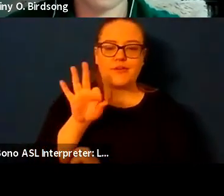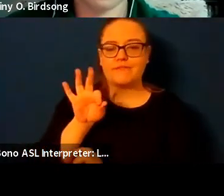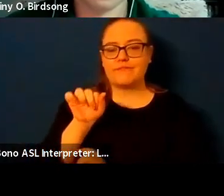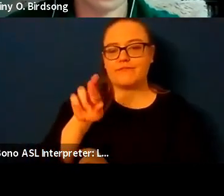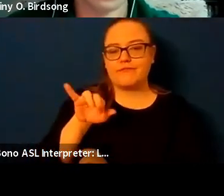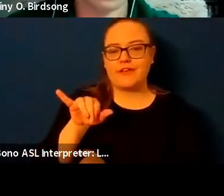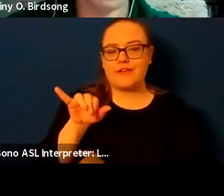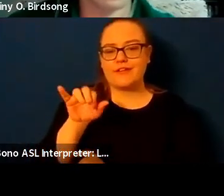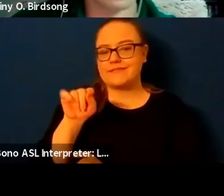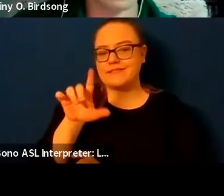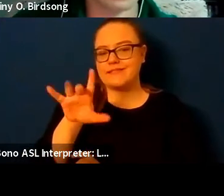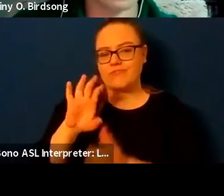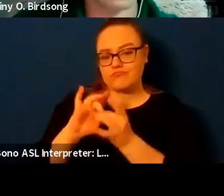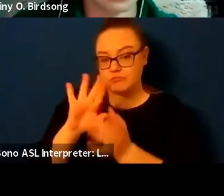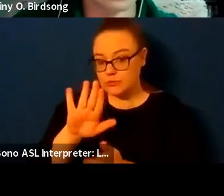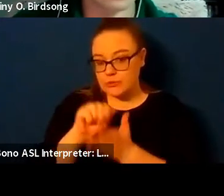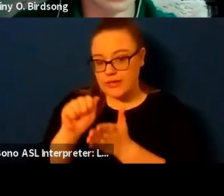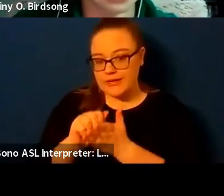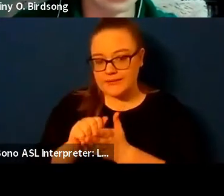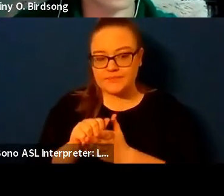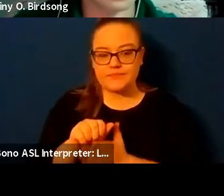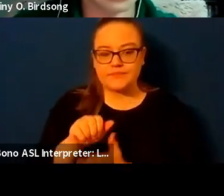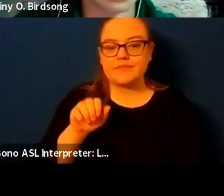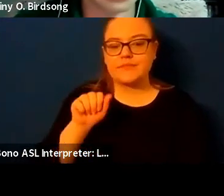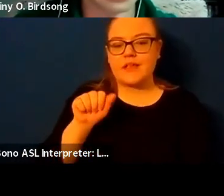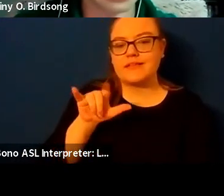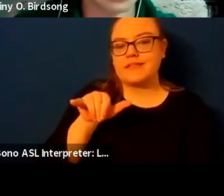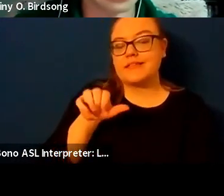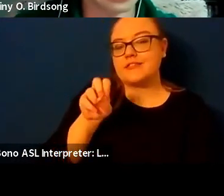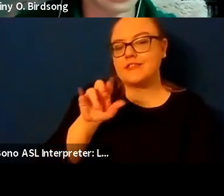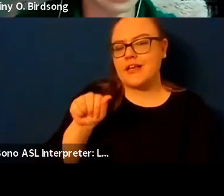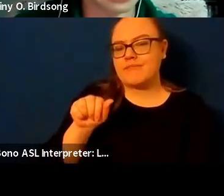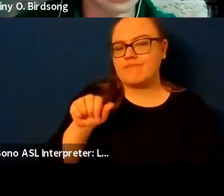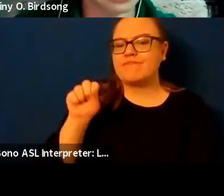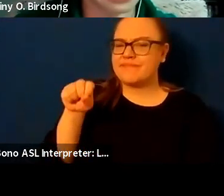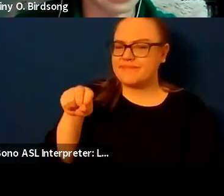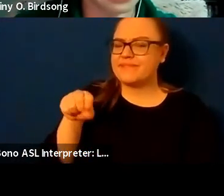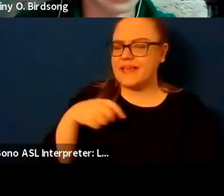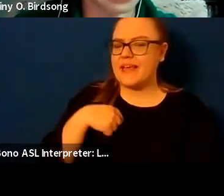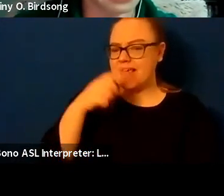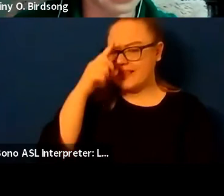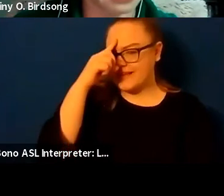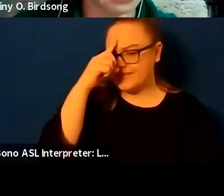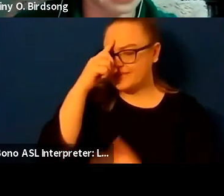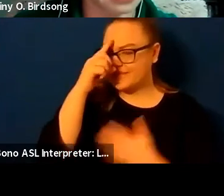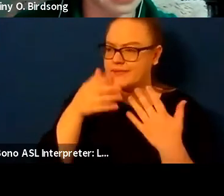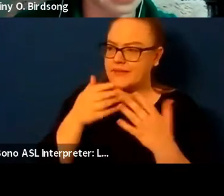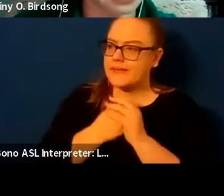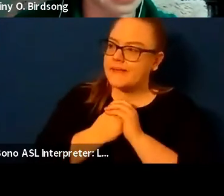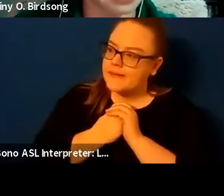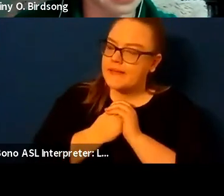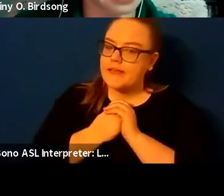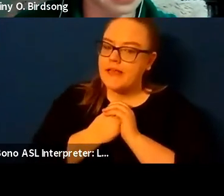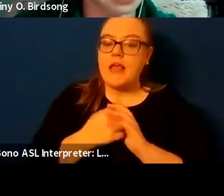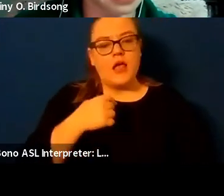yeah i i think that um so i i i